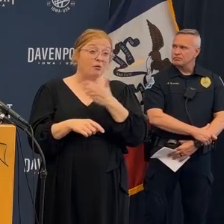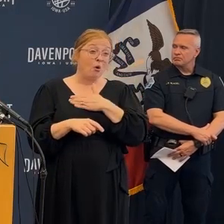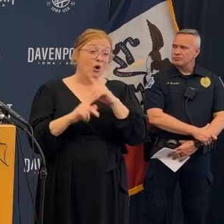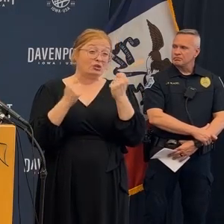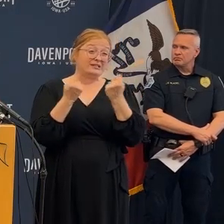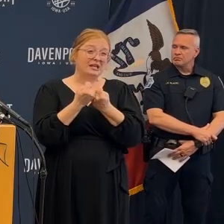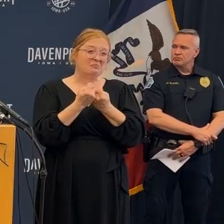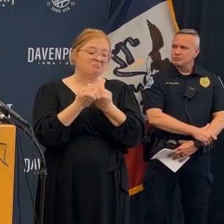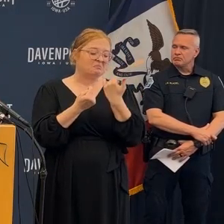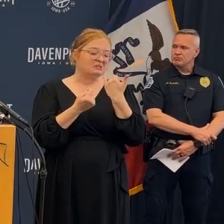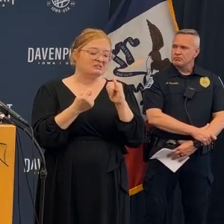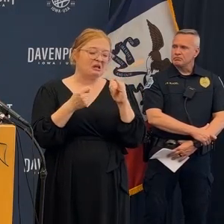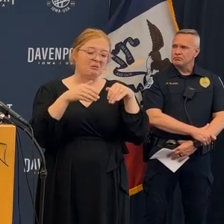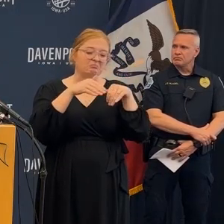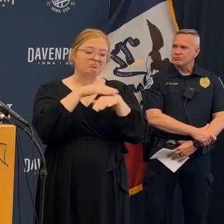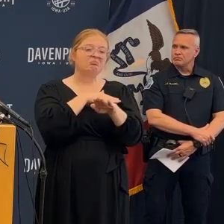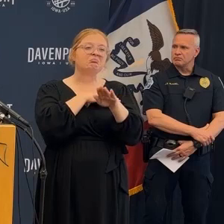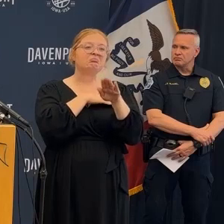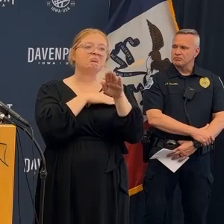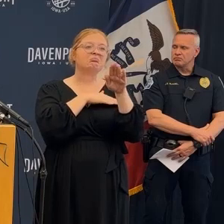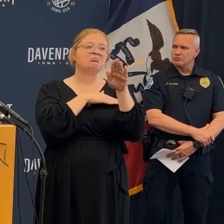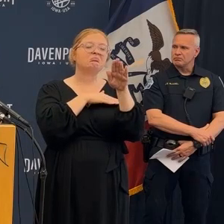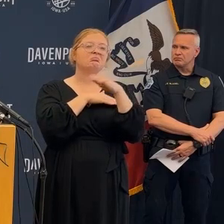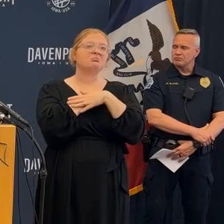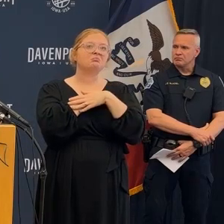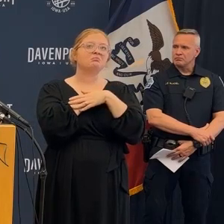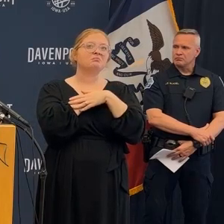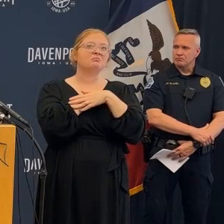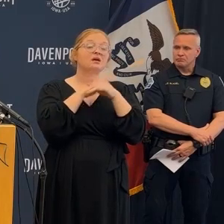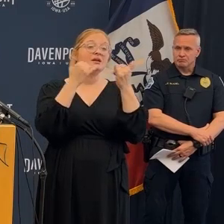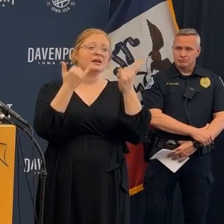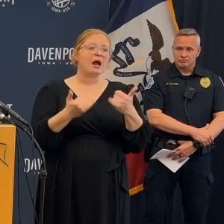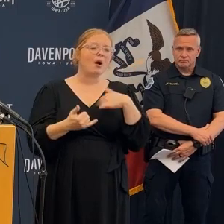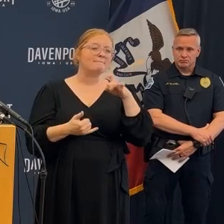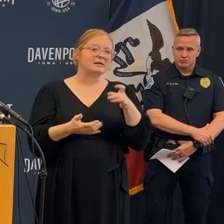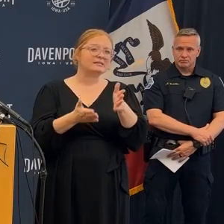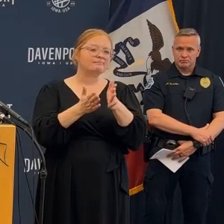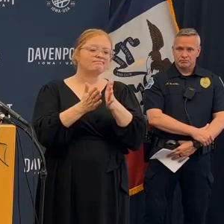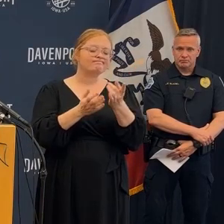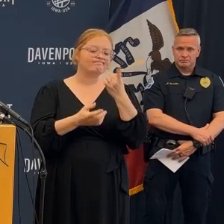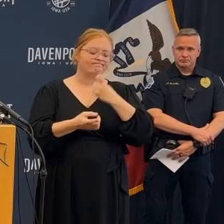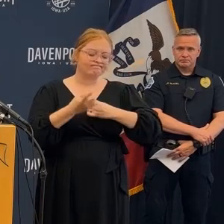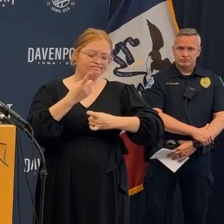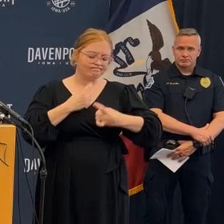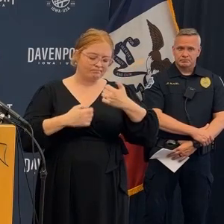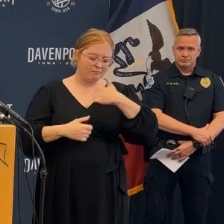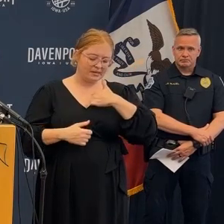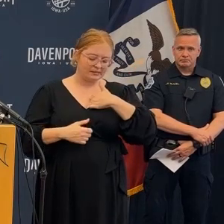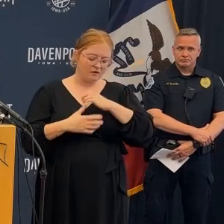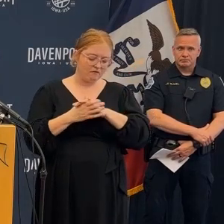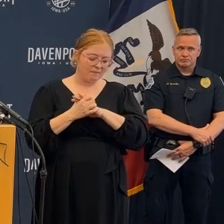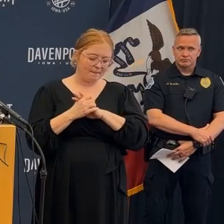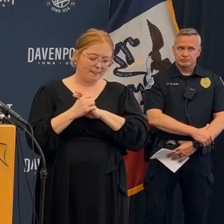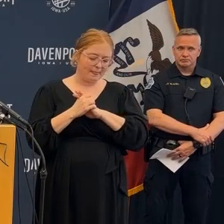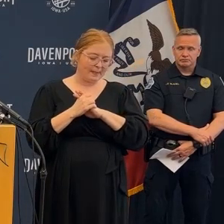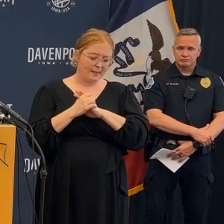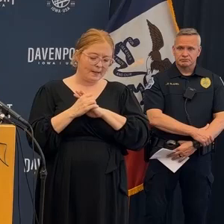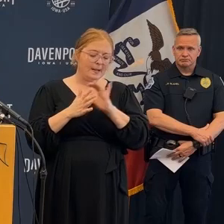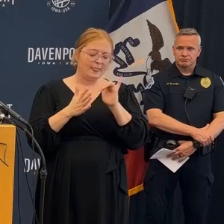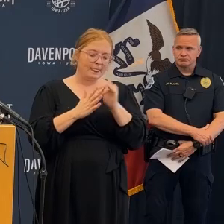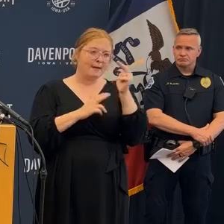knowing from our expert abroad as you saw people from across the state coming to advise us on the structural